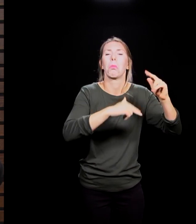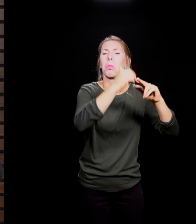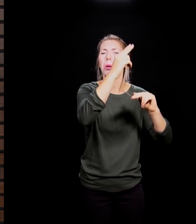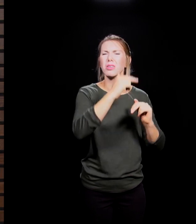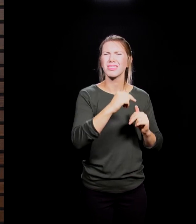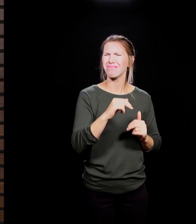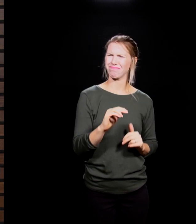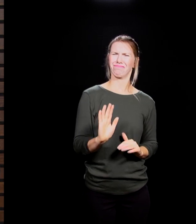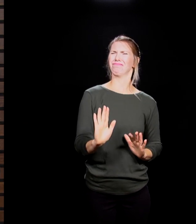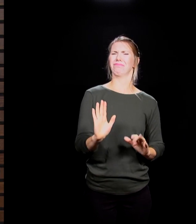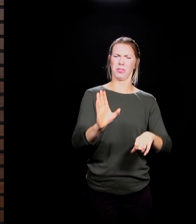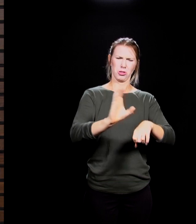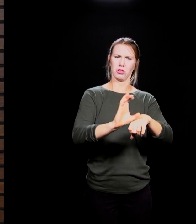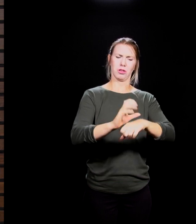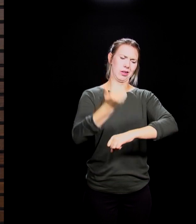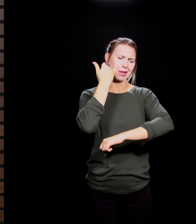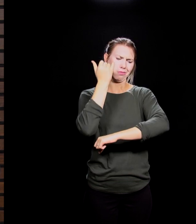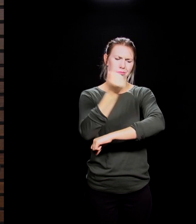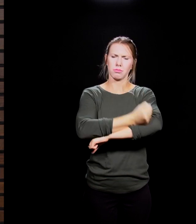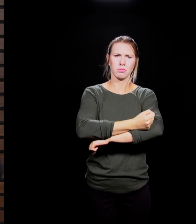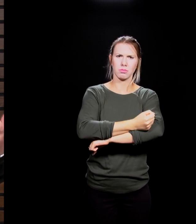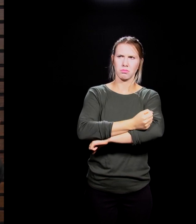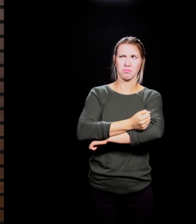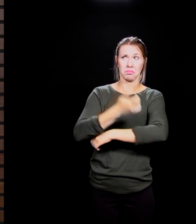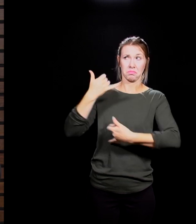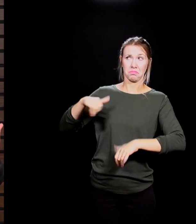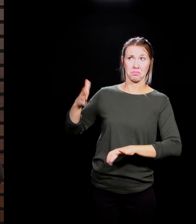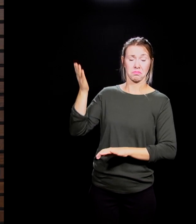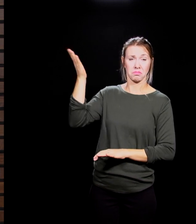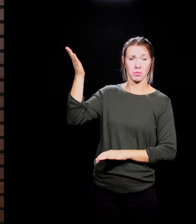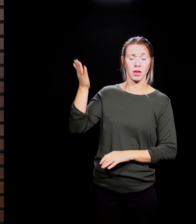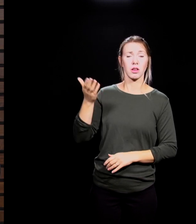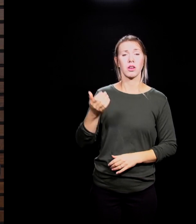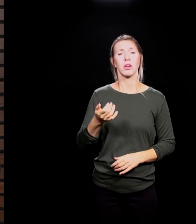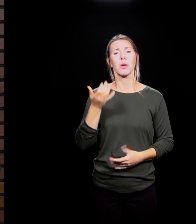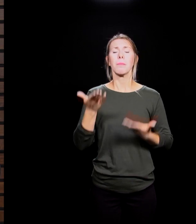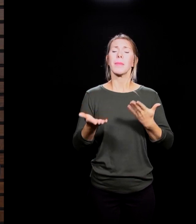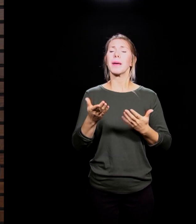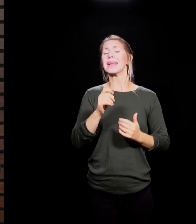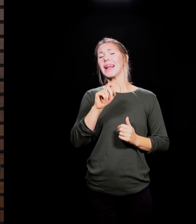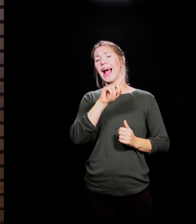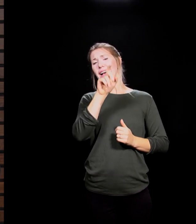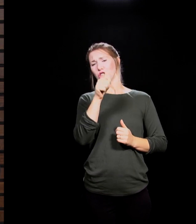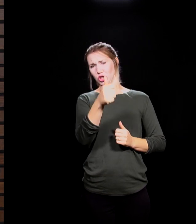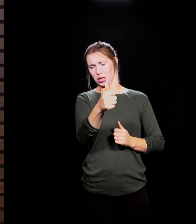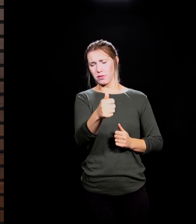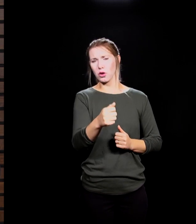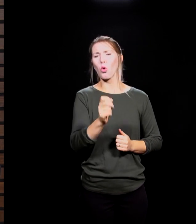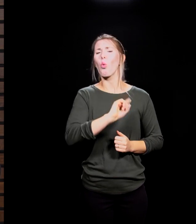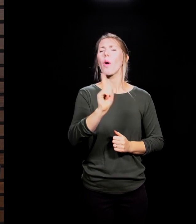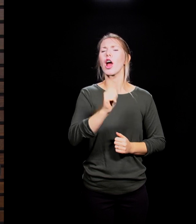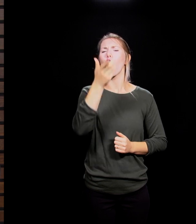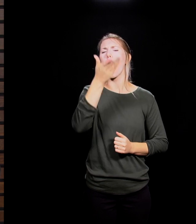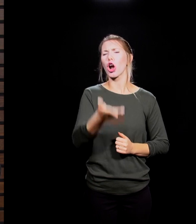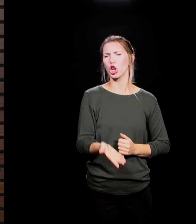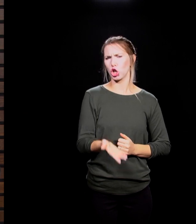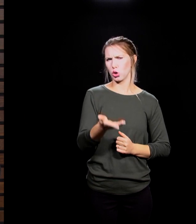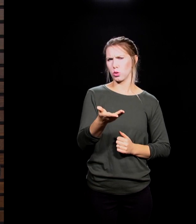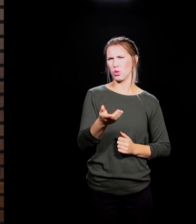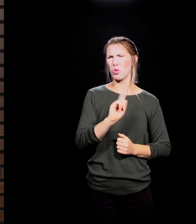trusted Jesus, I encourage you today to ask yourself, where are you? Where's your hope? And where's your security? And where's your joy?